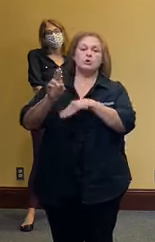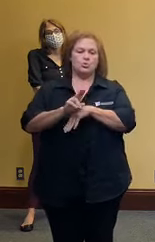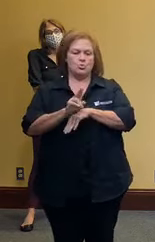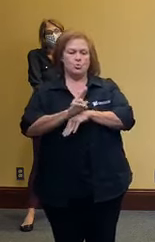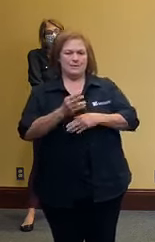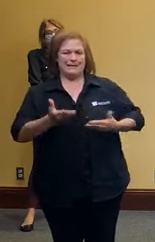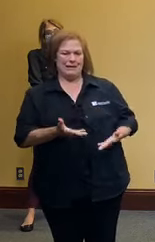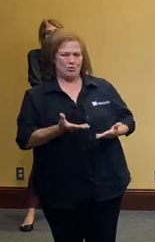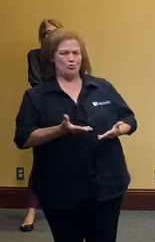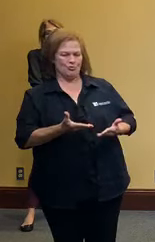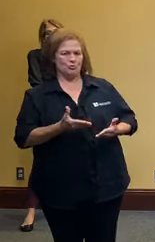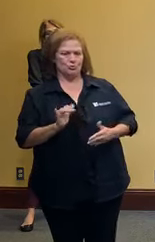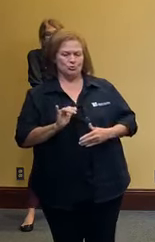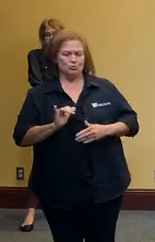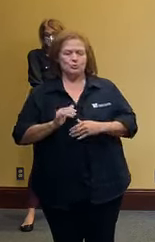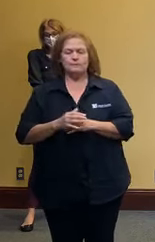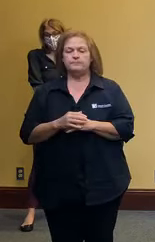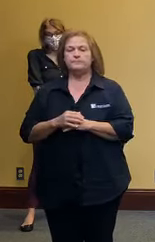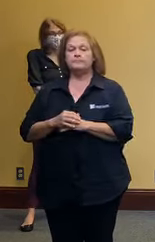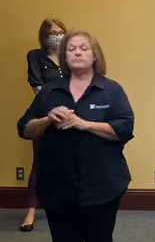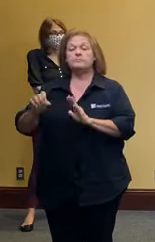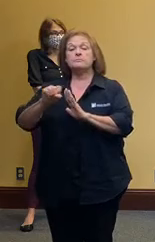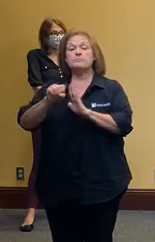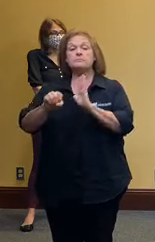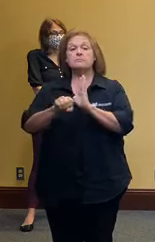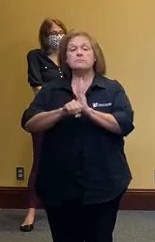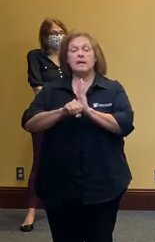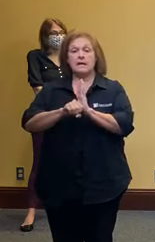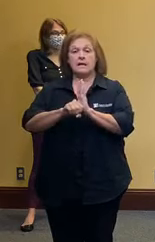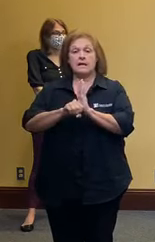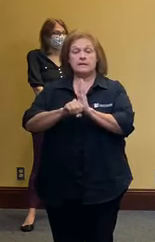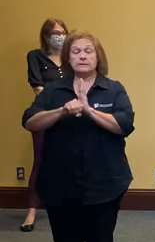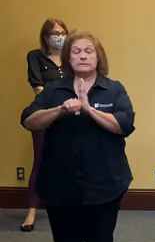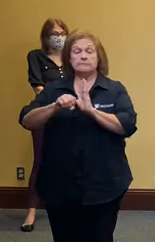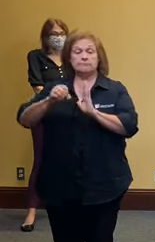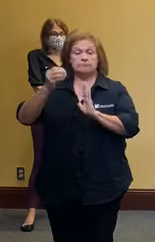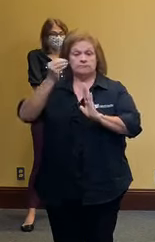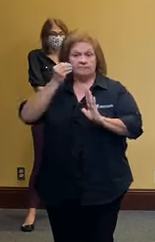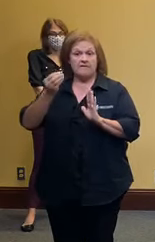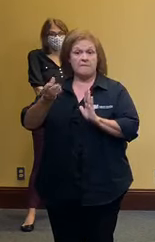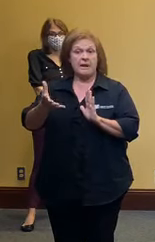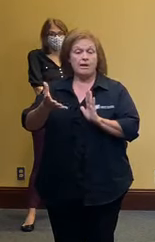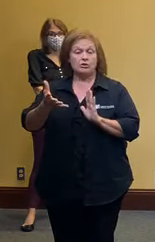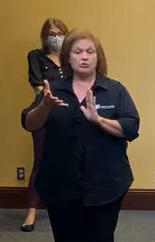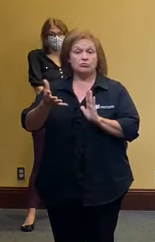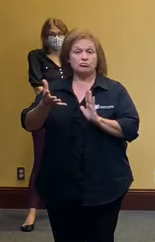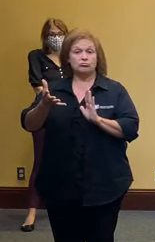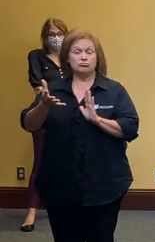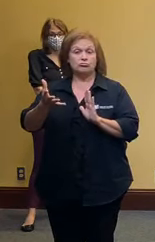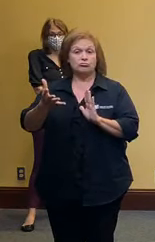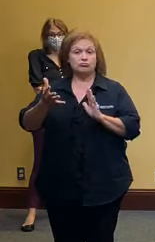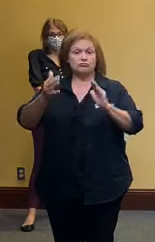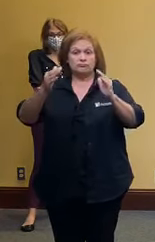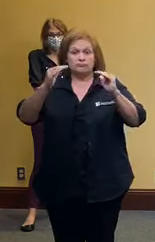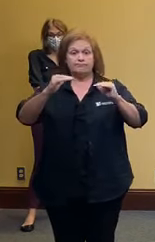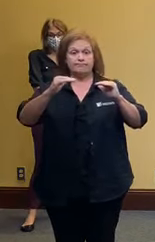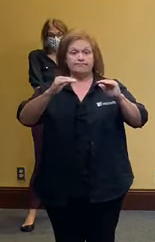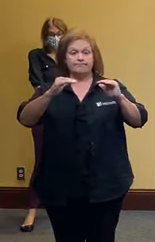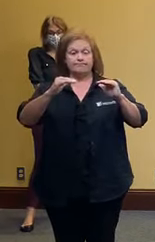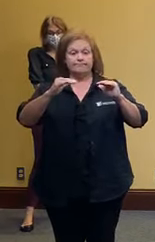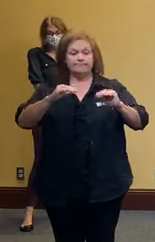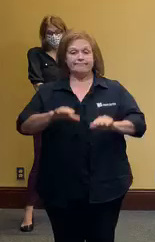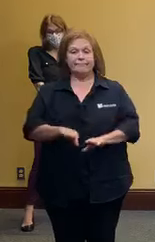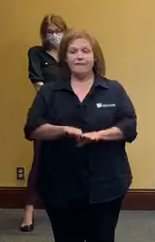again tomorrow the state's guidance is a floor baseline floor it's not the ceiling